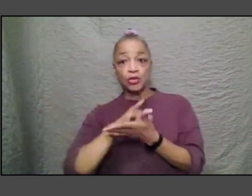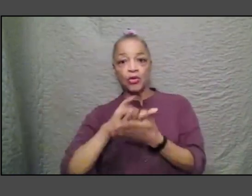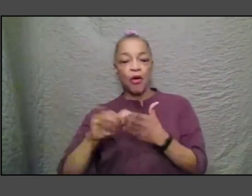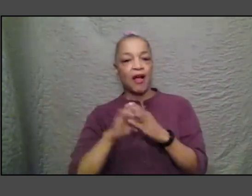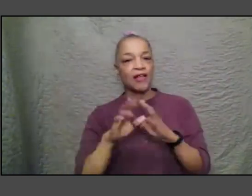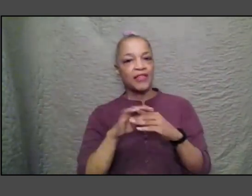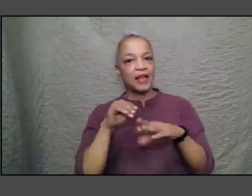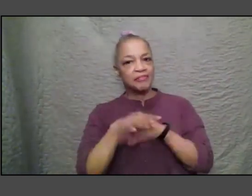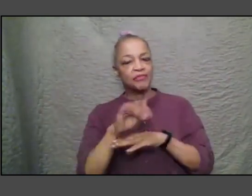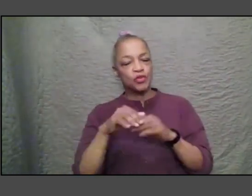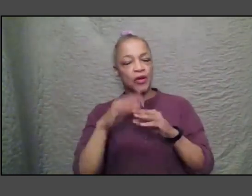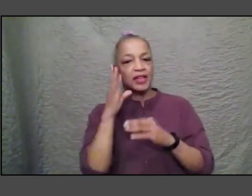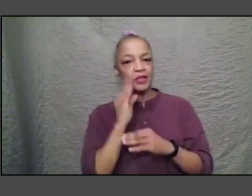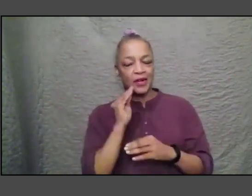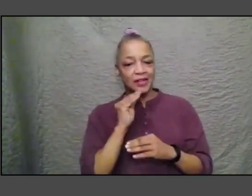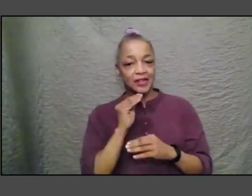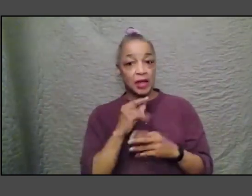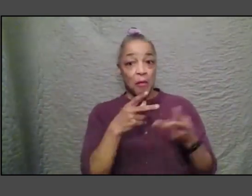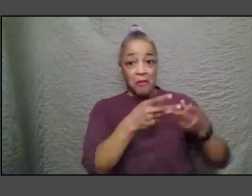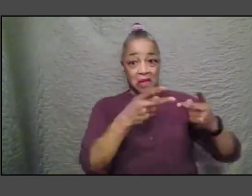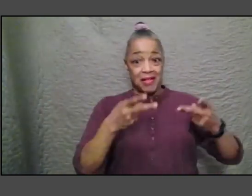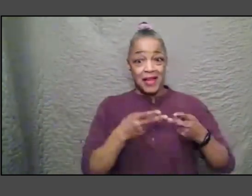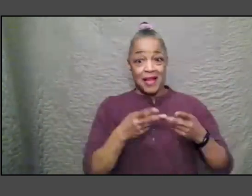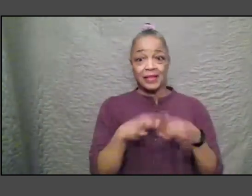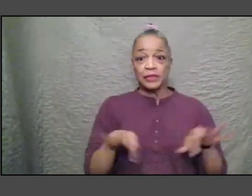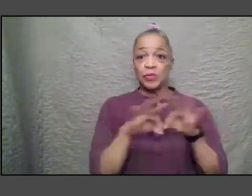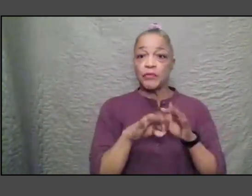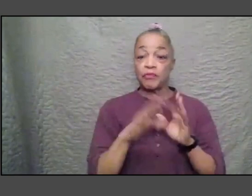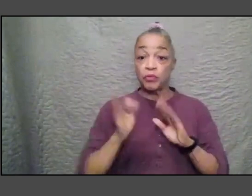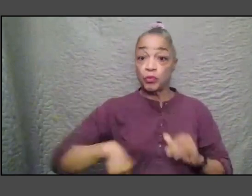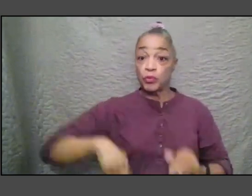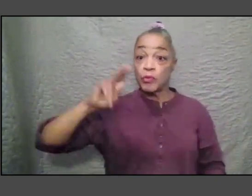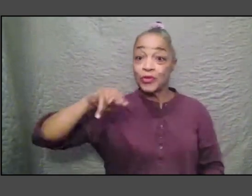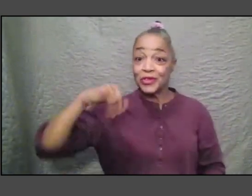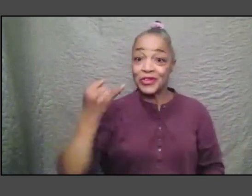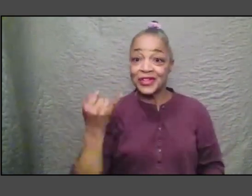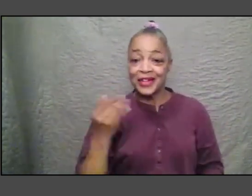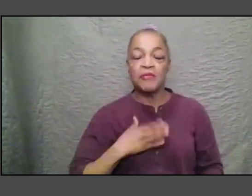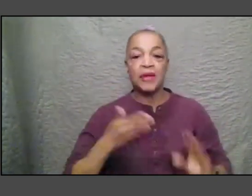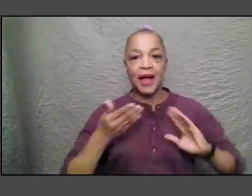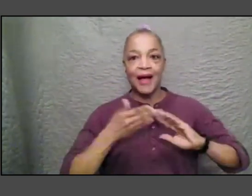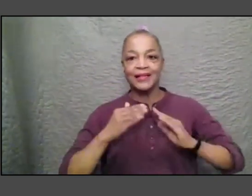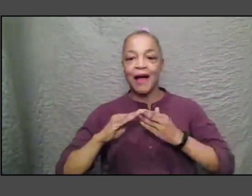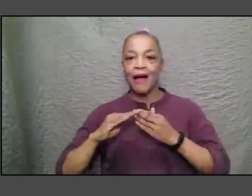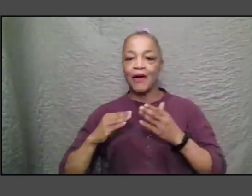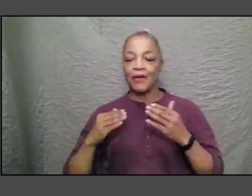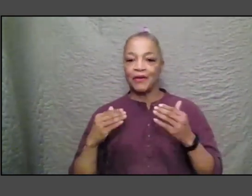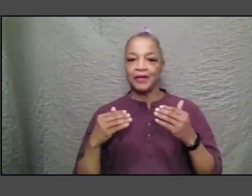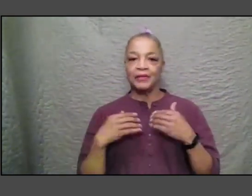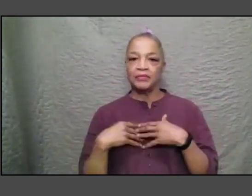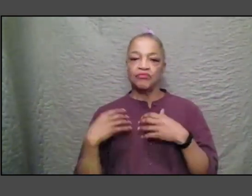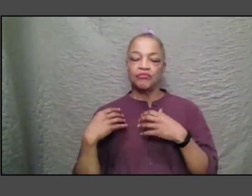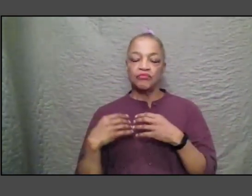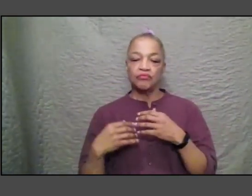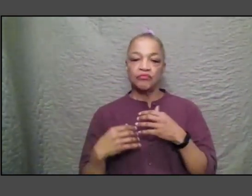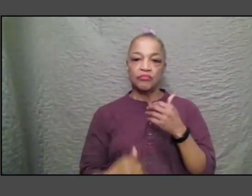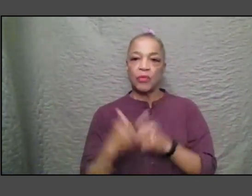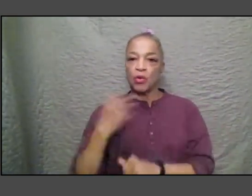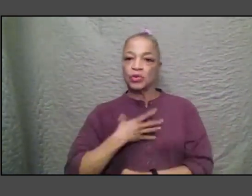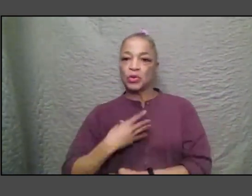growing up in new jersey i grew up in a town that was predominantly white and italian and so i had